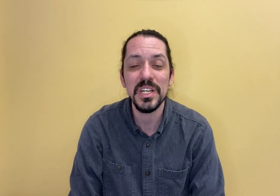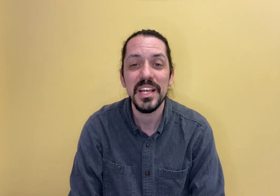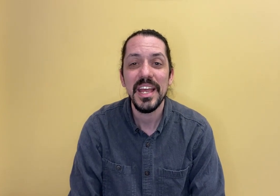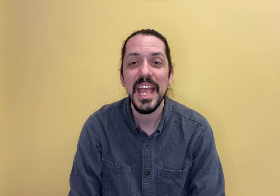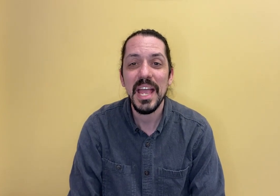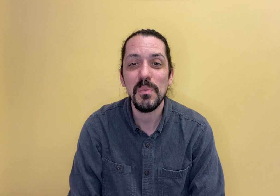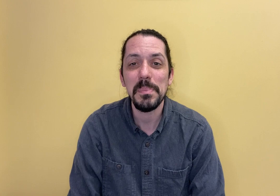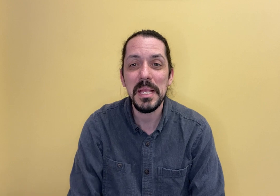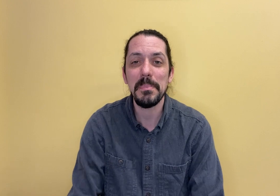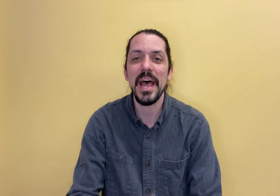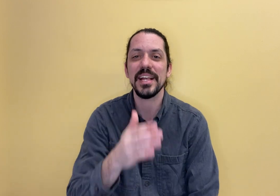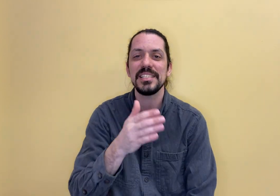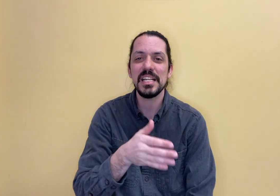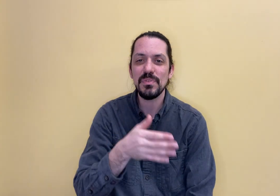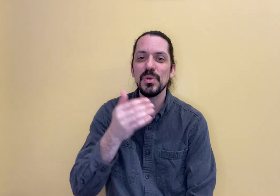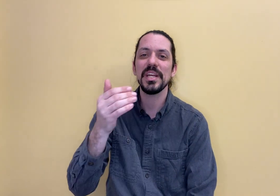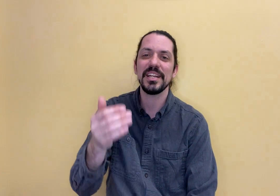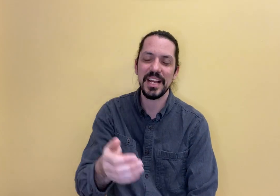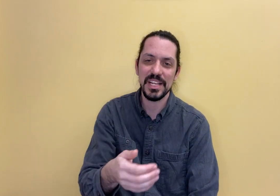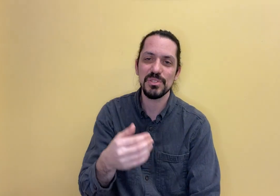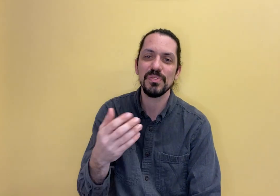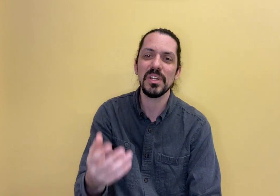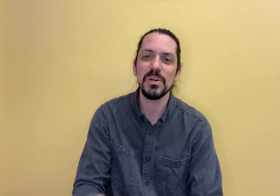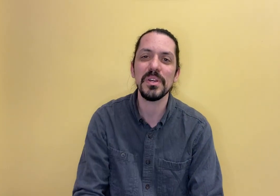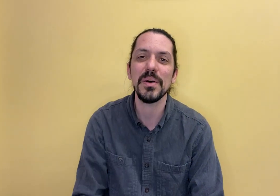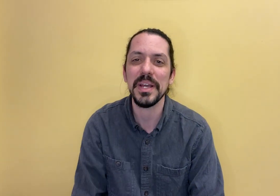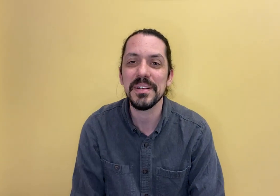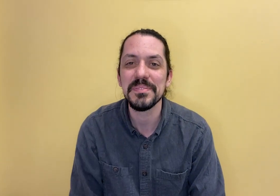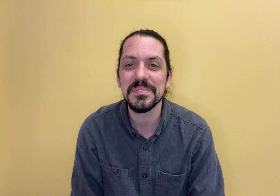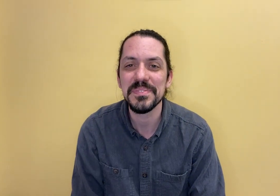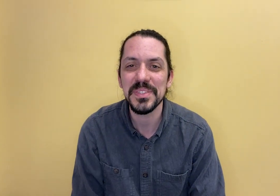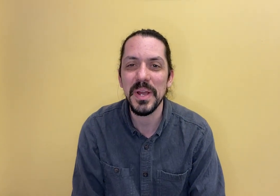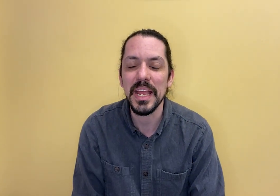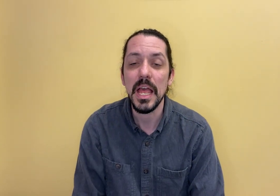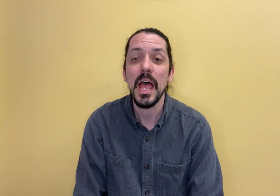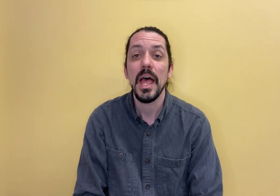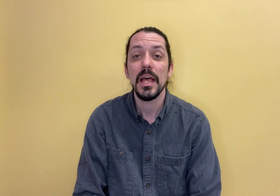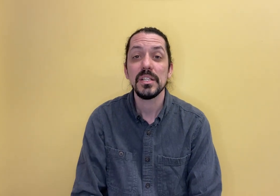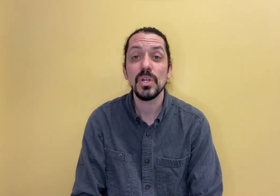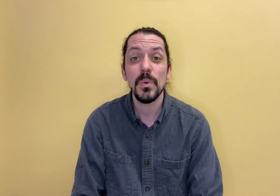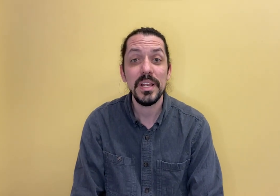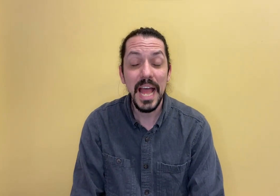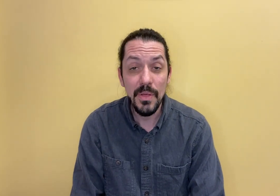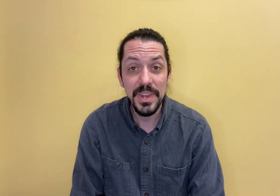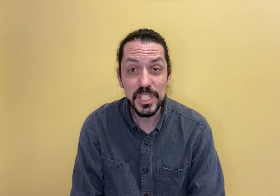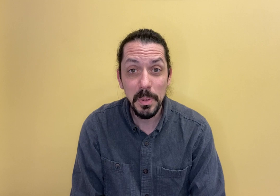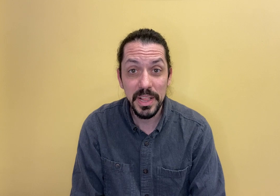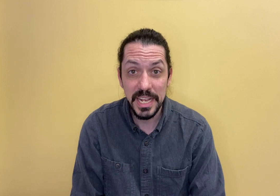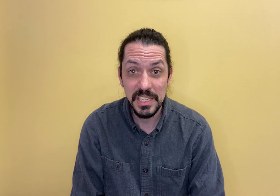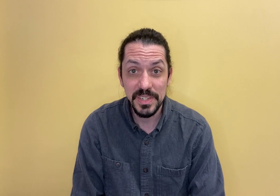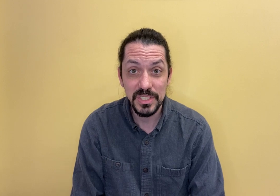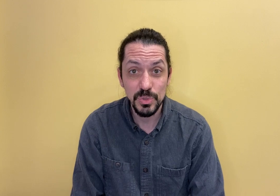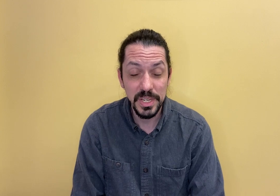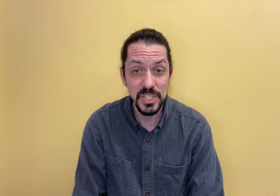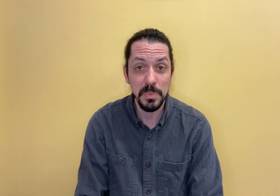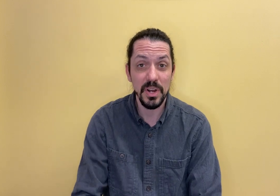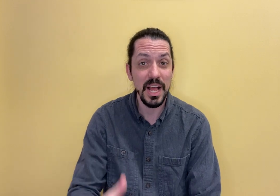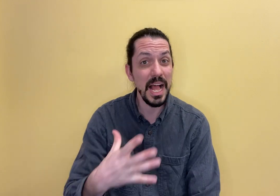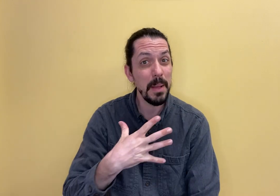and repeat back. See if you can get a nice flow going. Great. So now the next part of the activity is the trickiest part. I'm